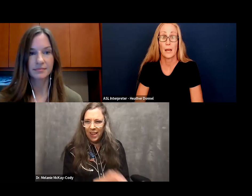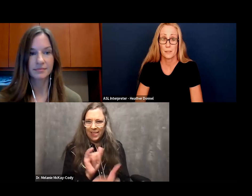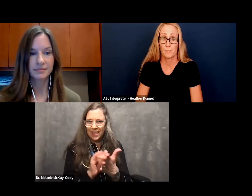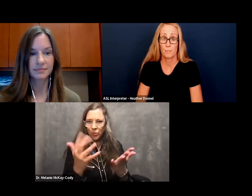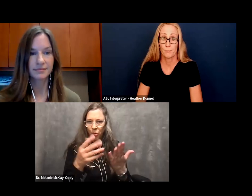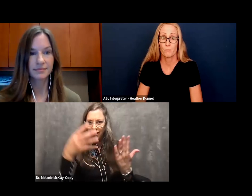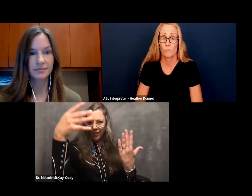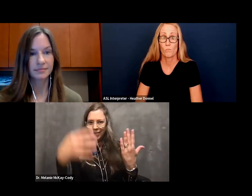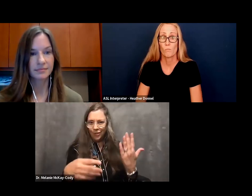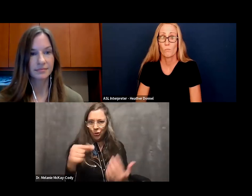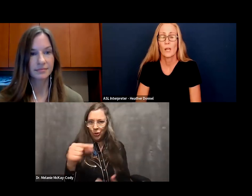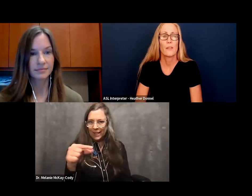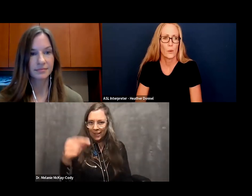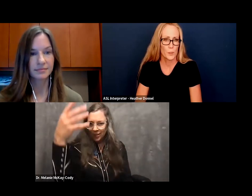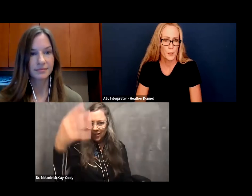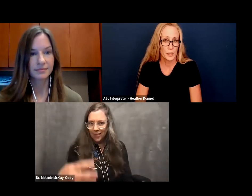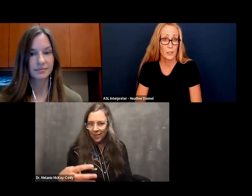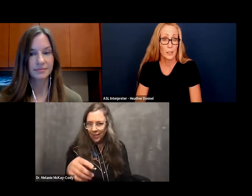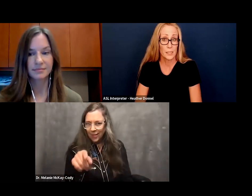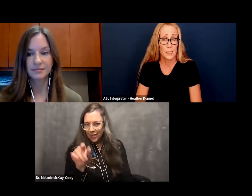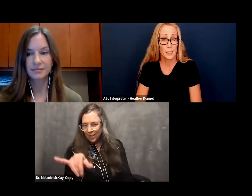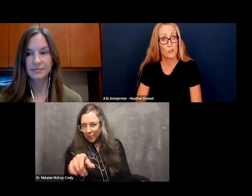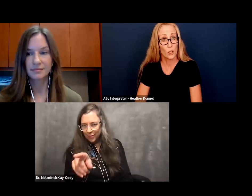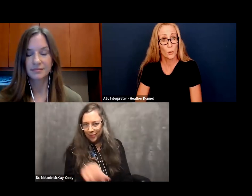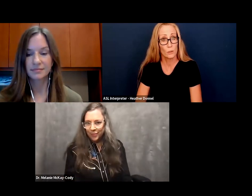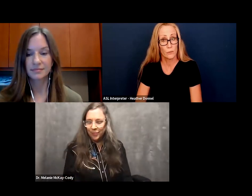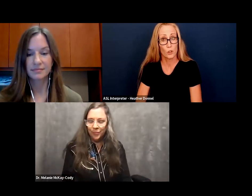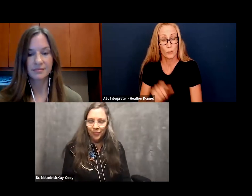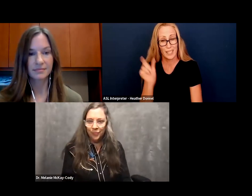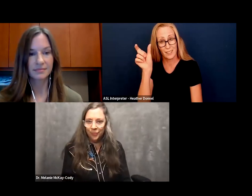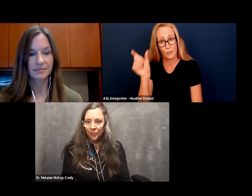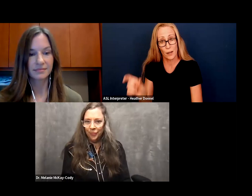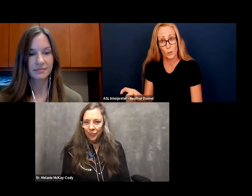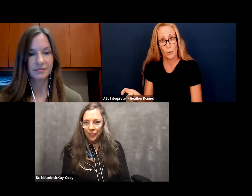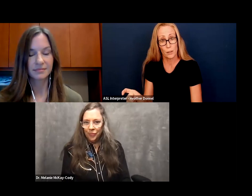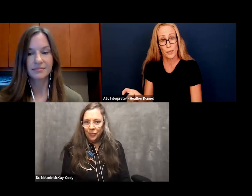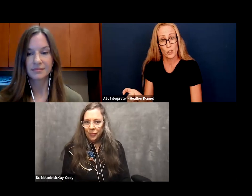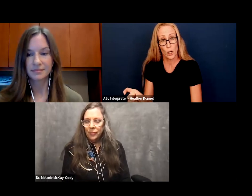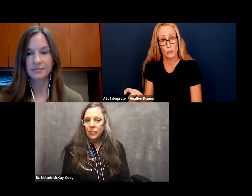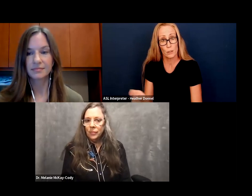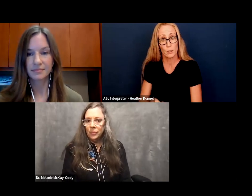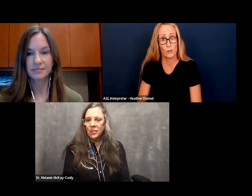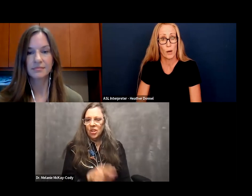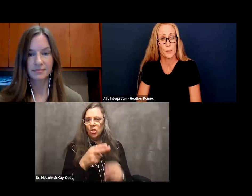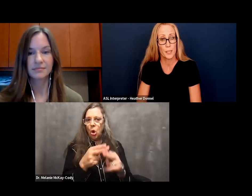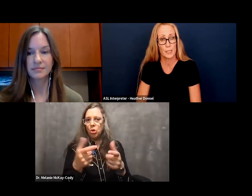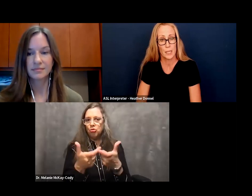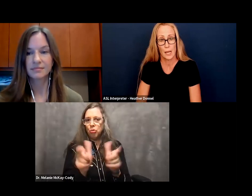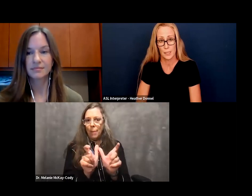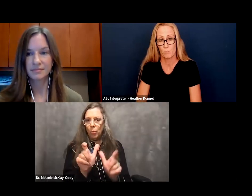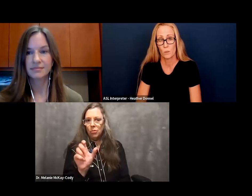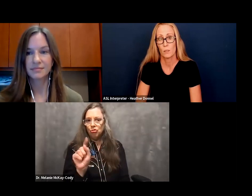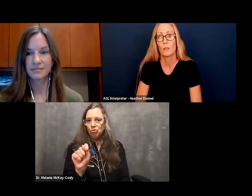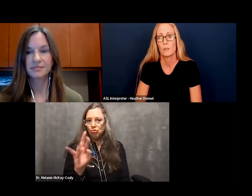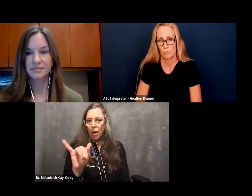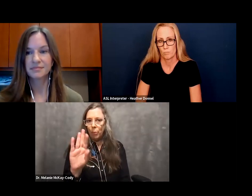Yes. That was the, the list that I showed the green, the final part of that chart, the tribal signs.